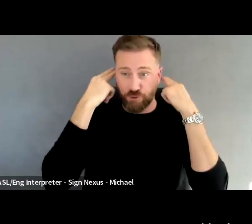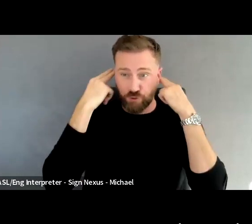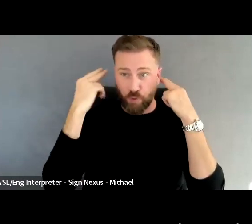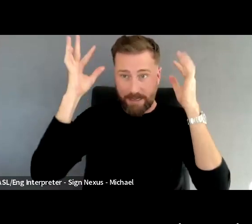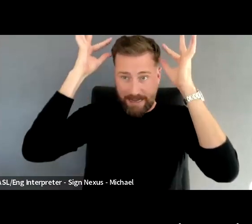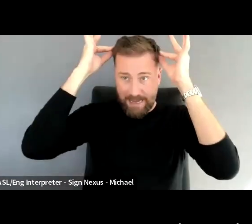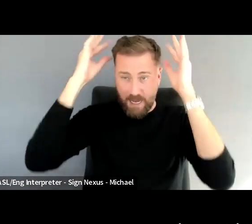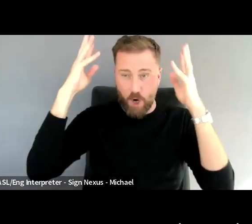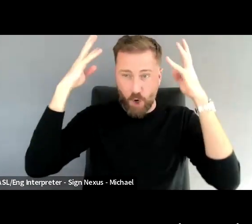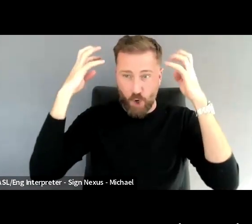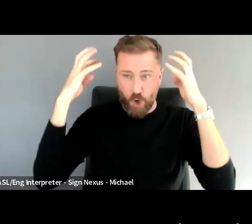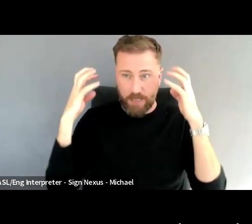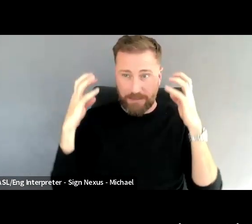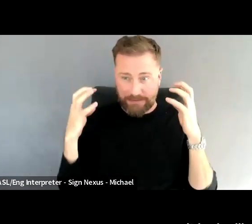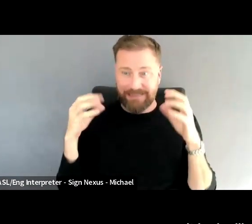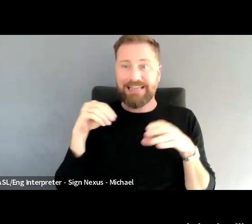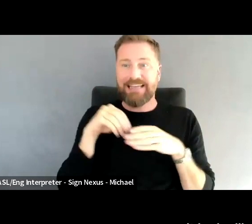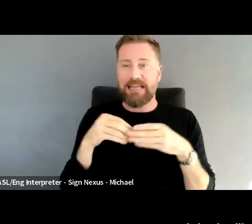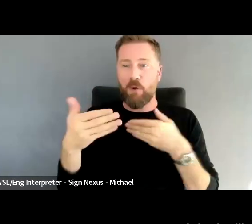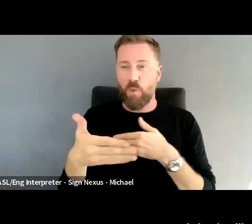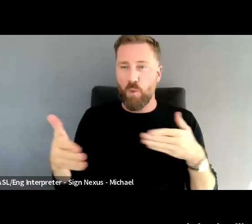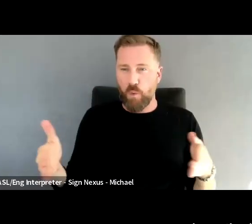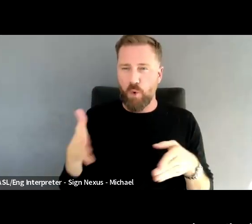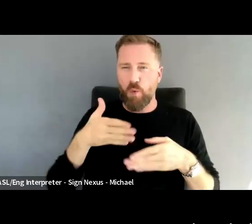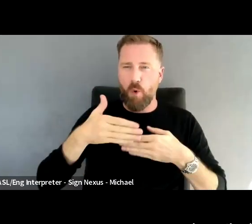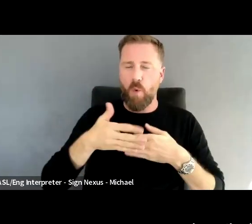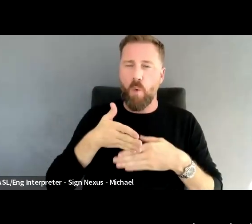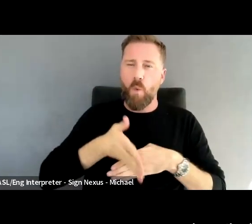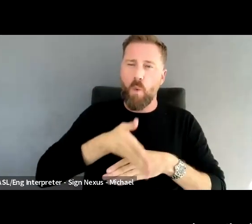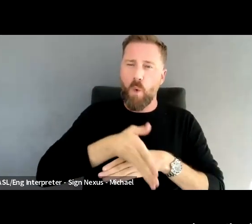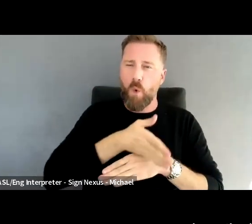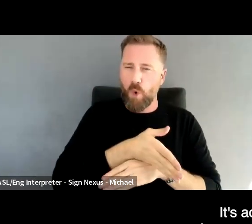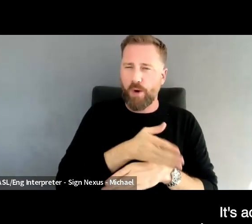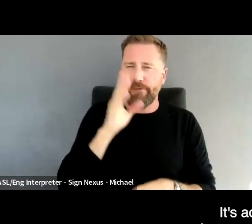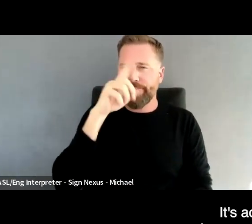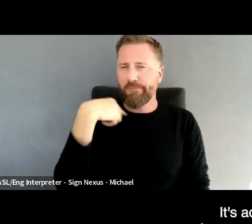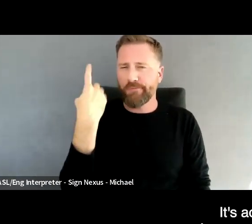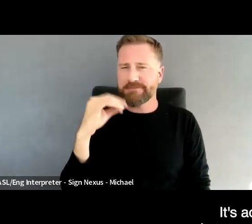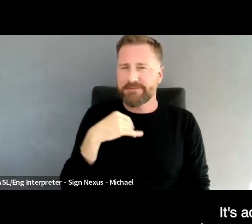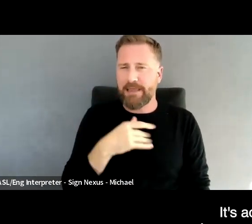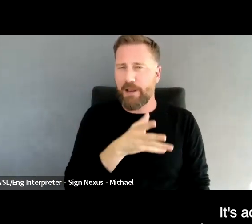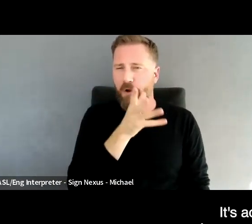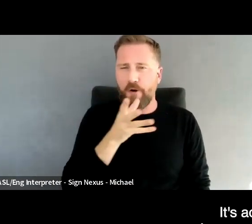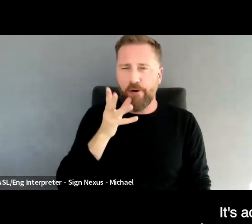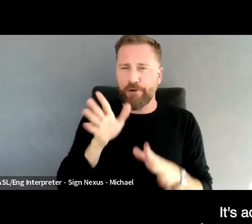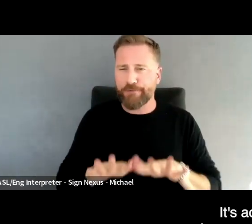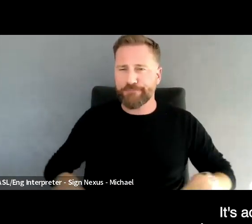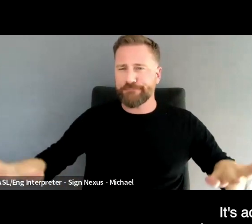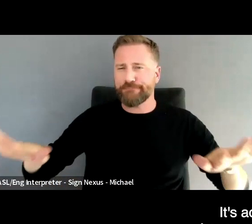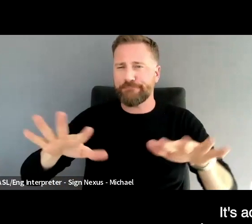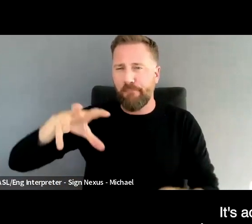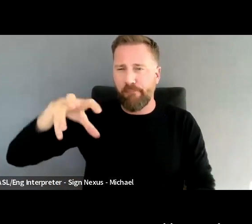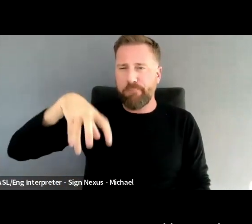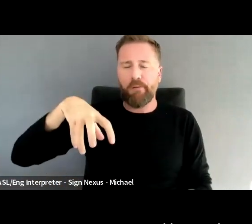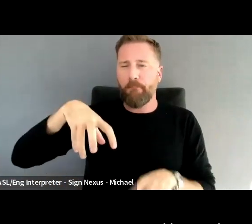in a wood-panelled environment. It looks like it might be a shed down the back of the garden. It's actually just the house we live in France